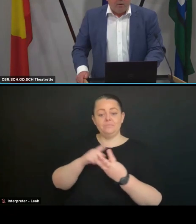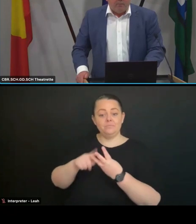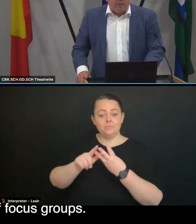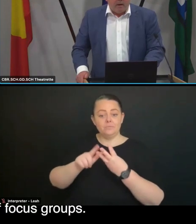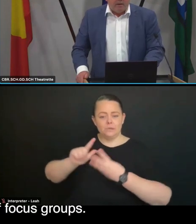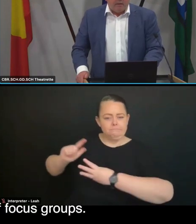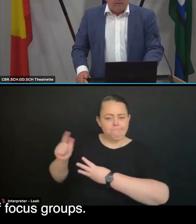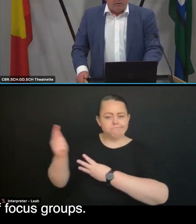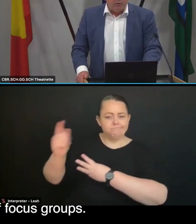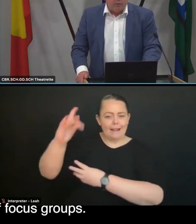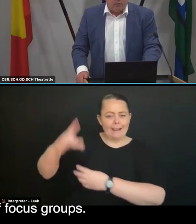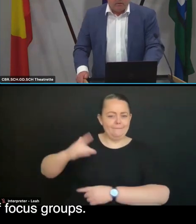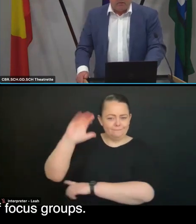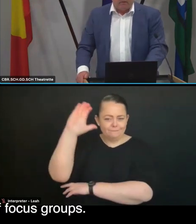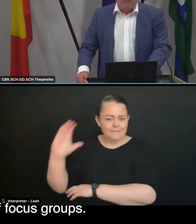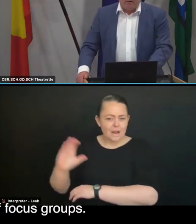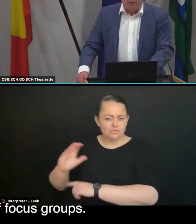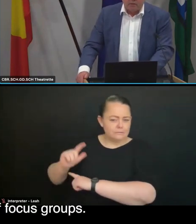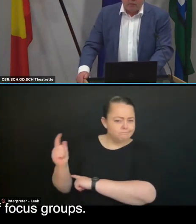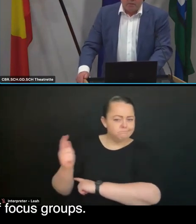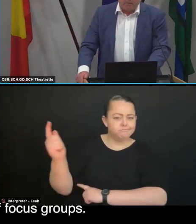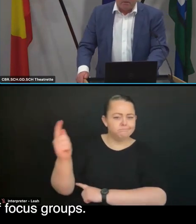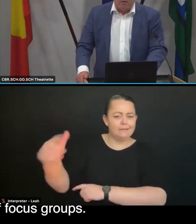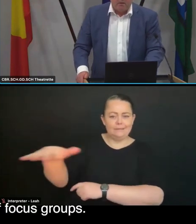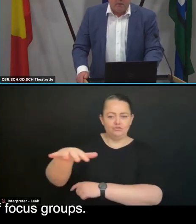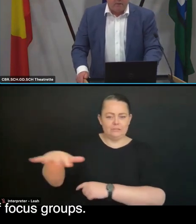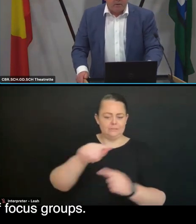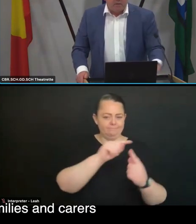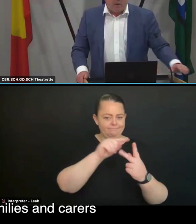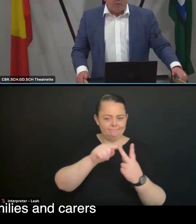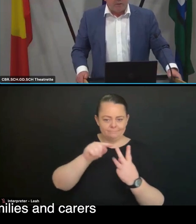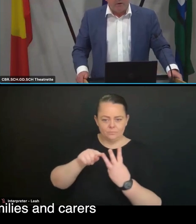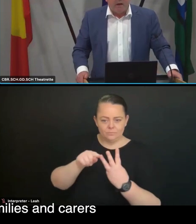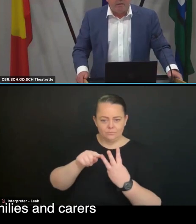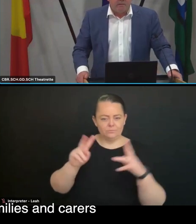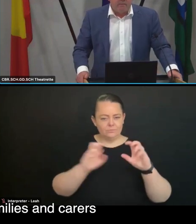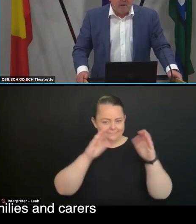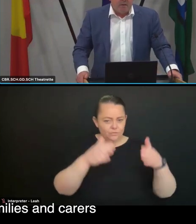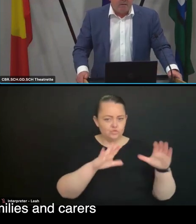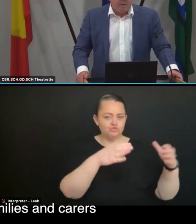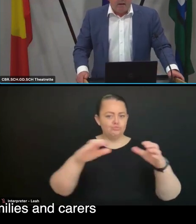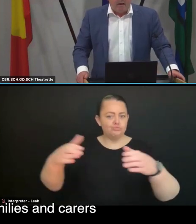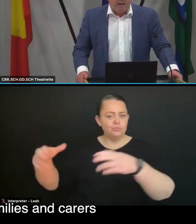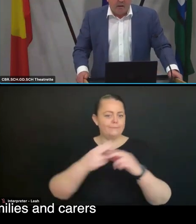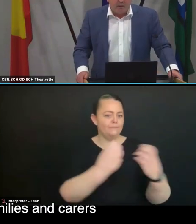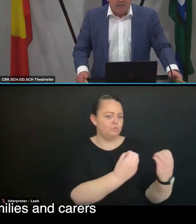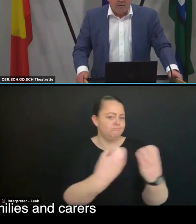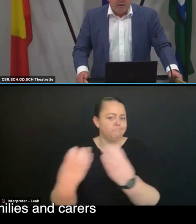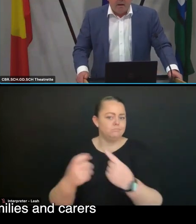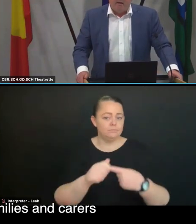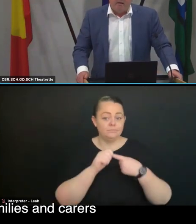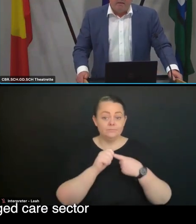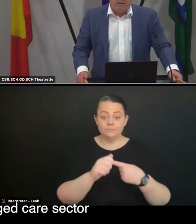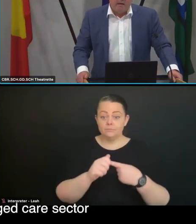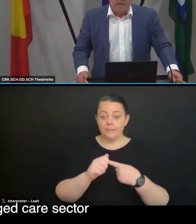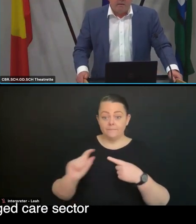We have provided two series of focus groups, the first for older Australians, families and carers,